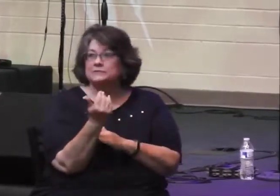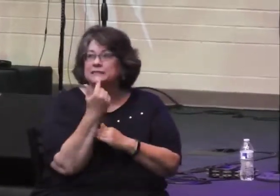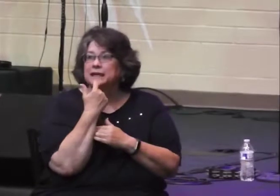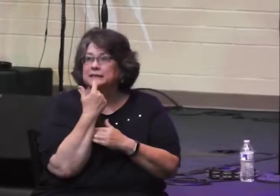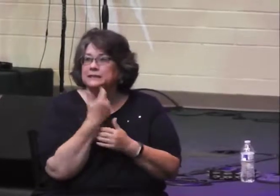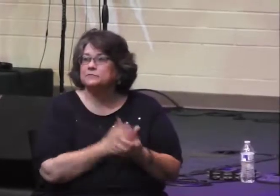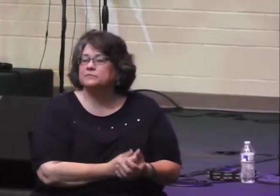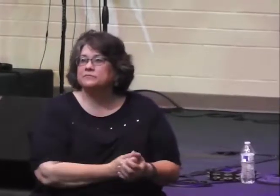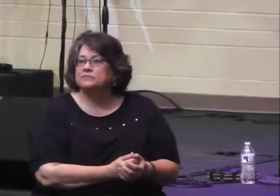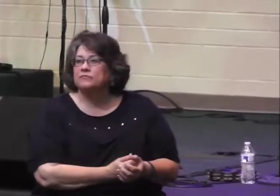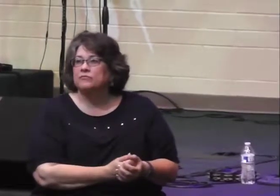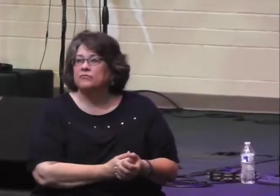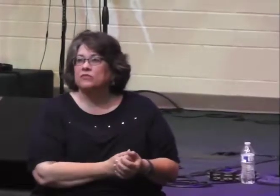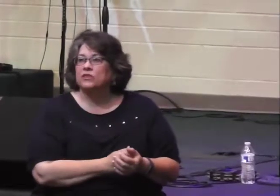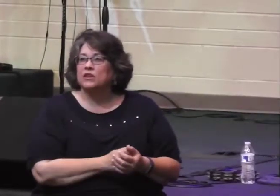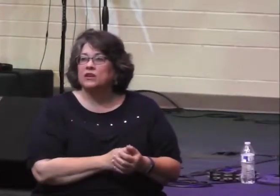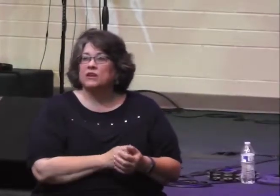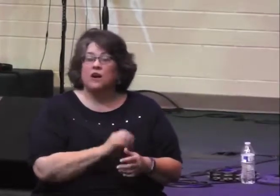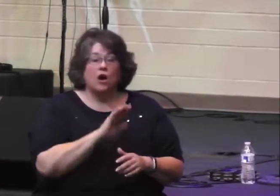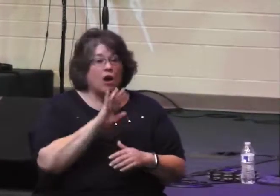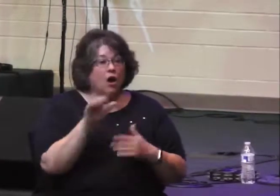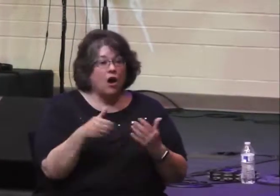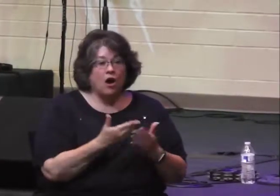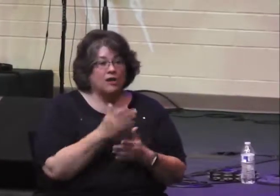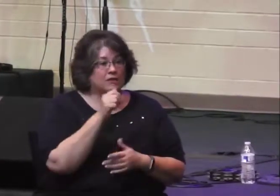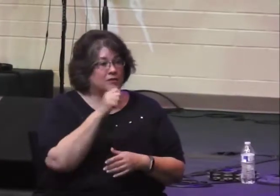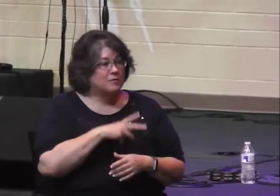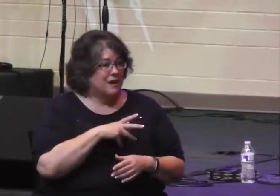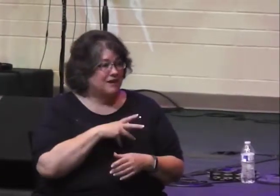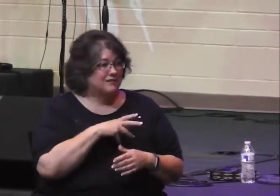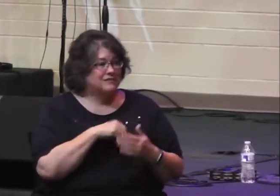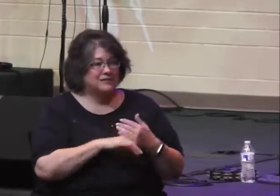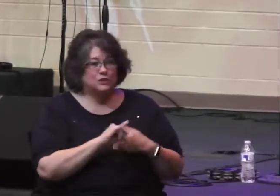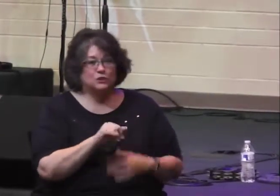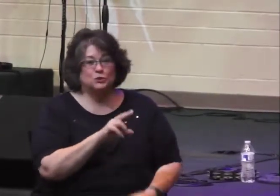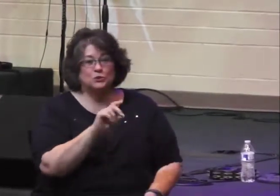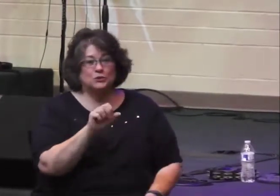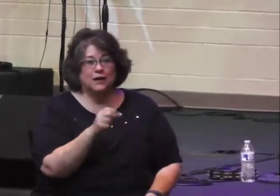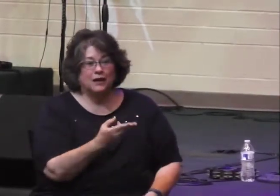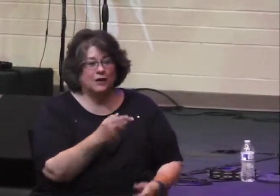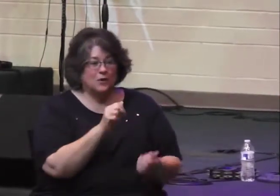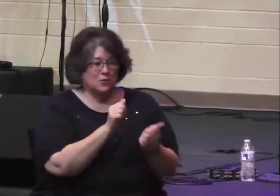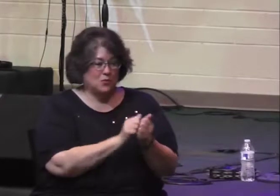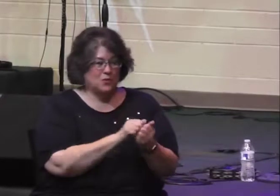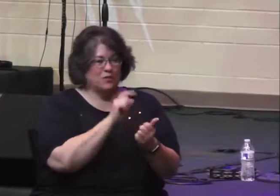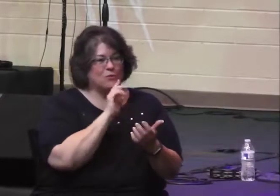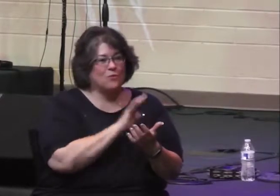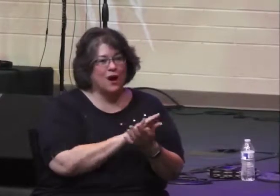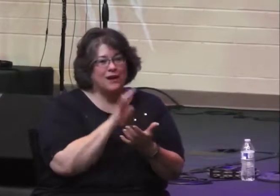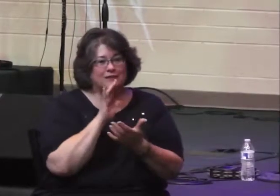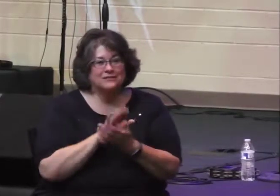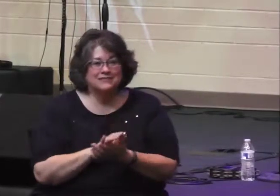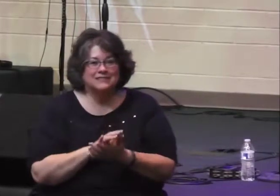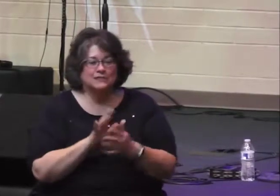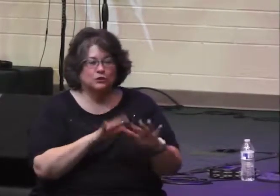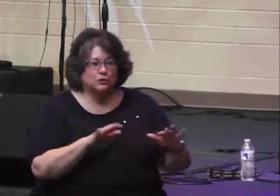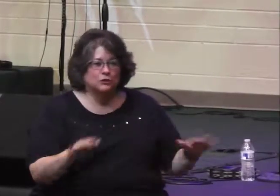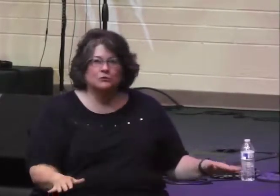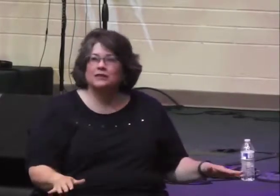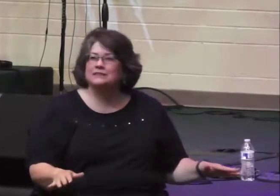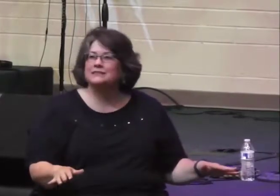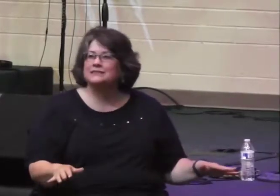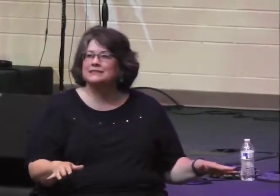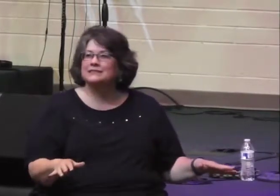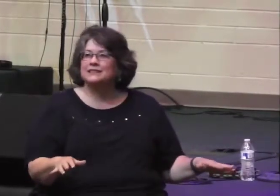happens in the very next verse, verse 15. It says, all the men of Judah, with their wives and children